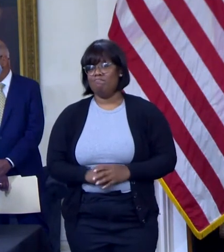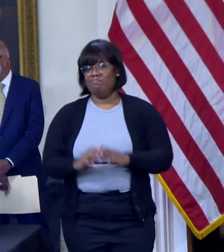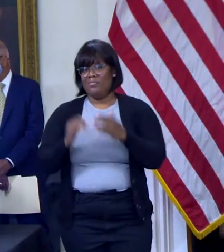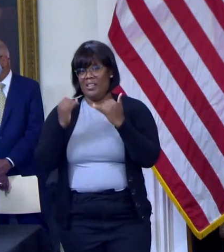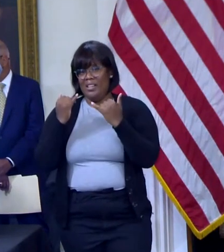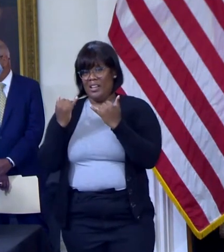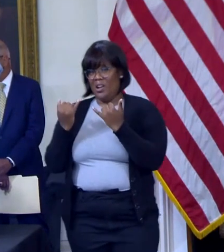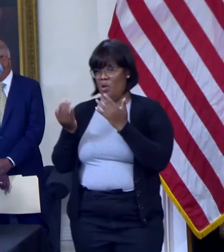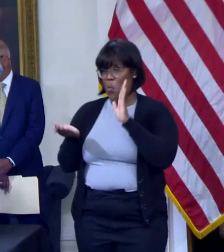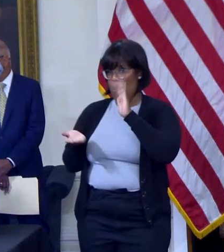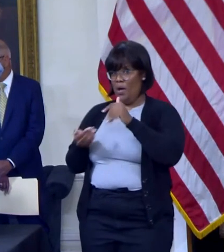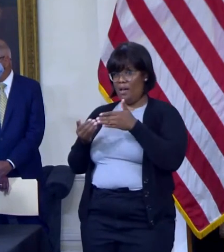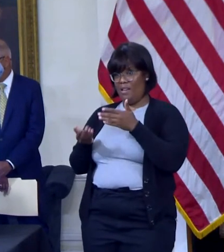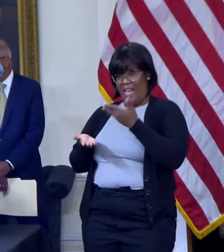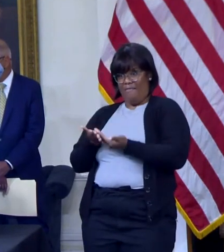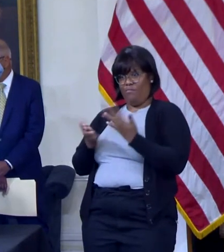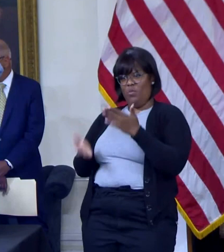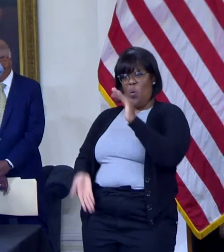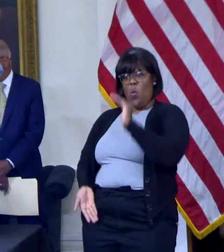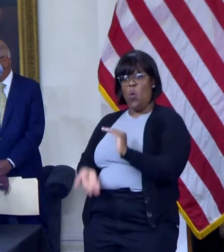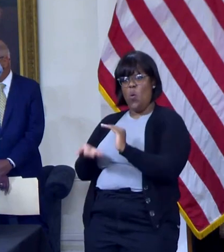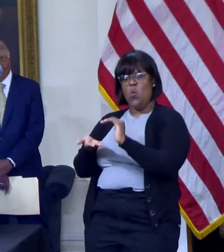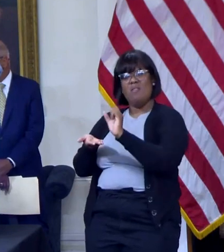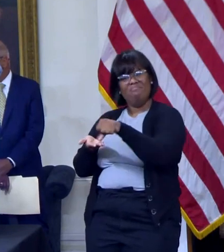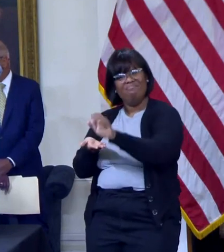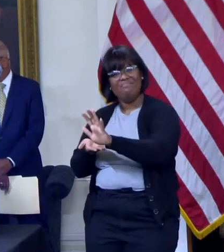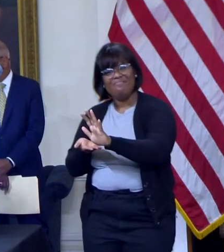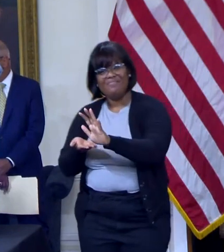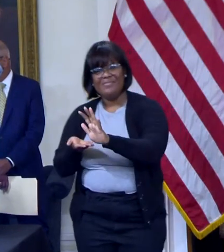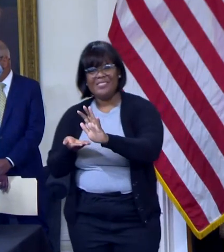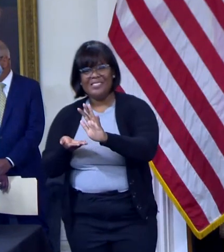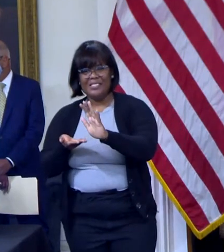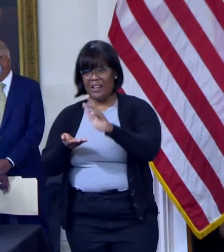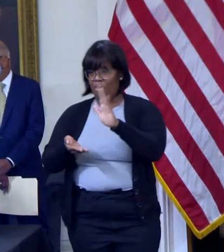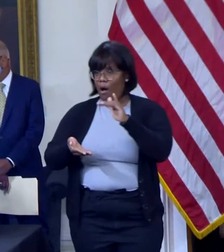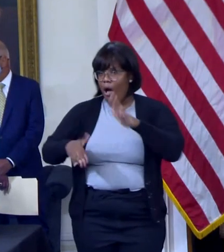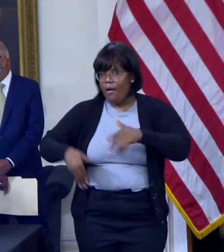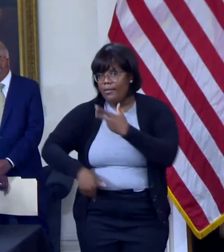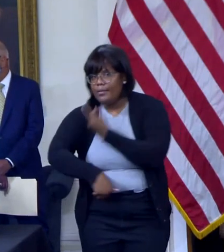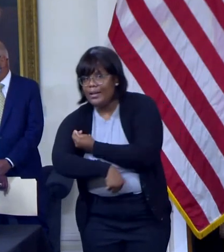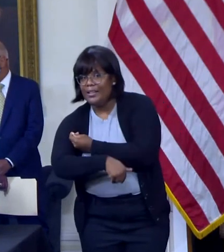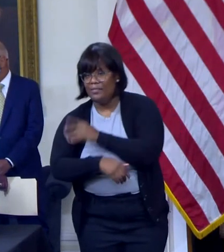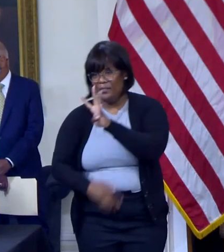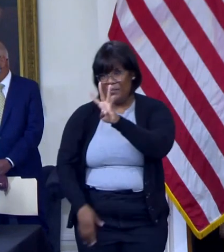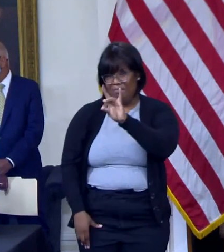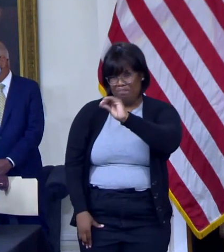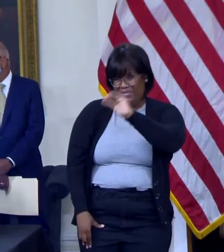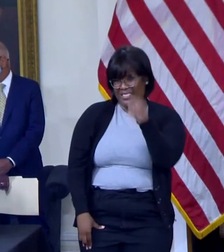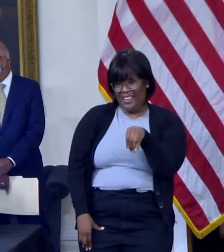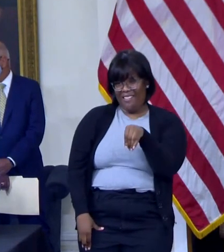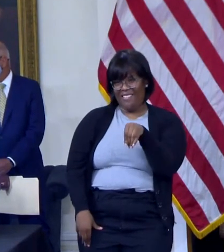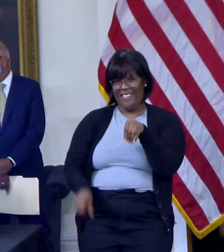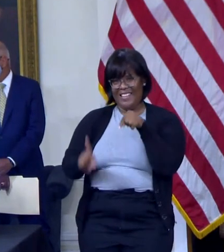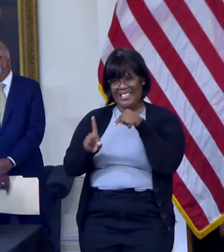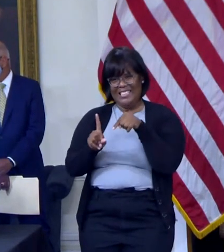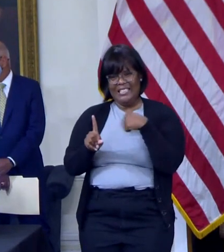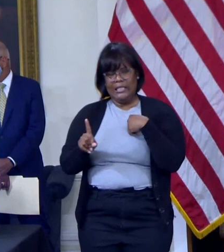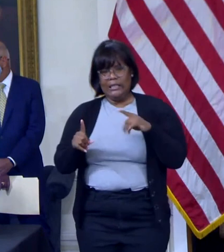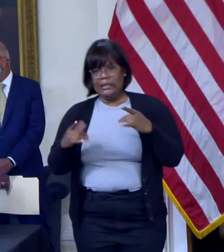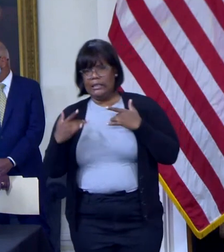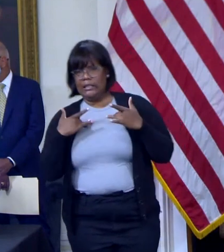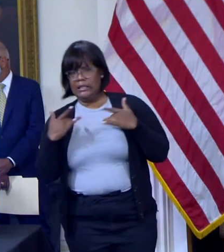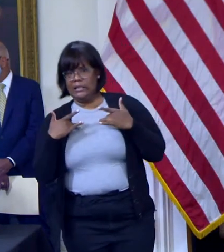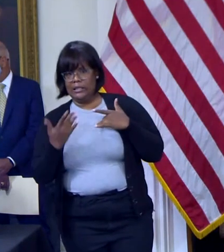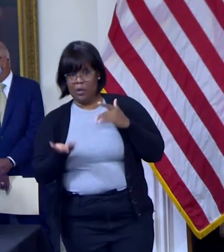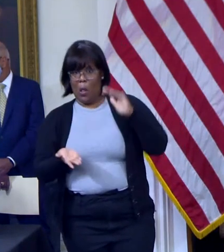with the lowest vaccination rates for staff. They average only 48.9 percent, with the lowest one